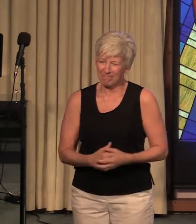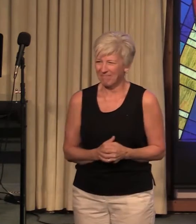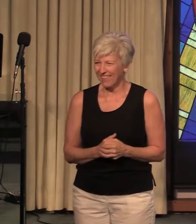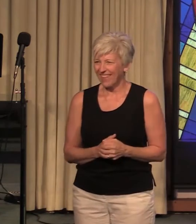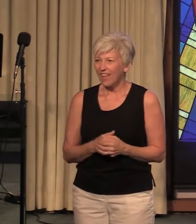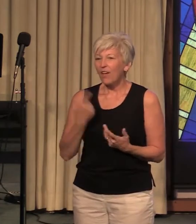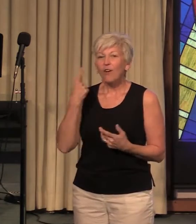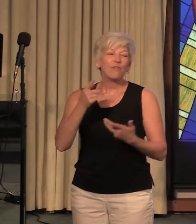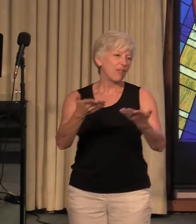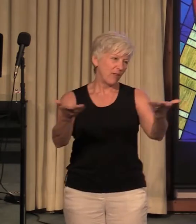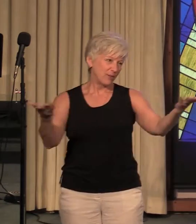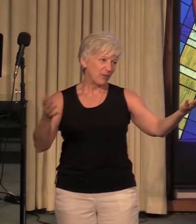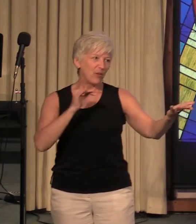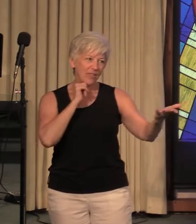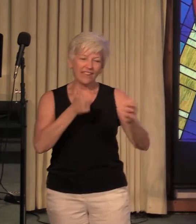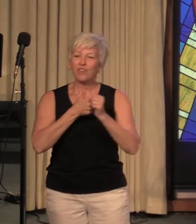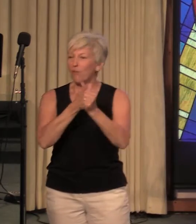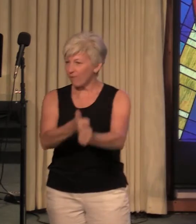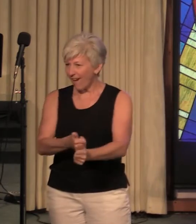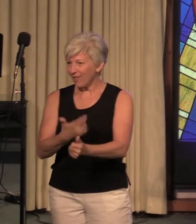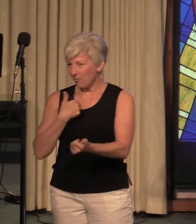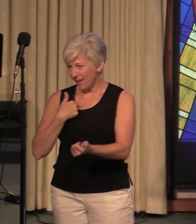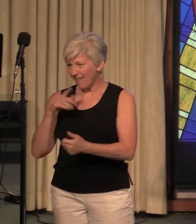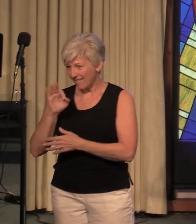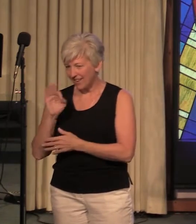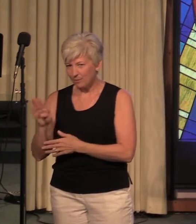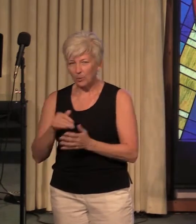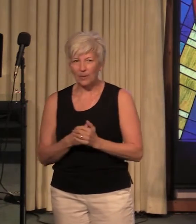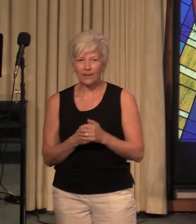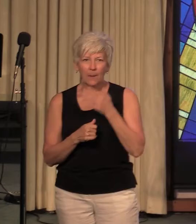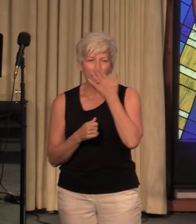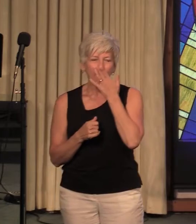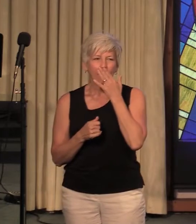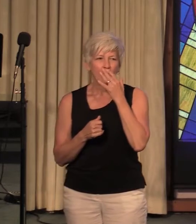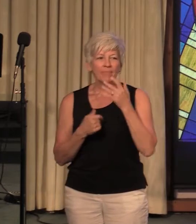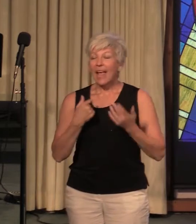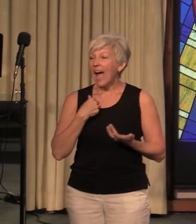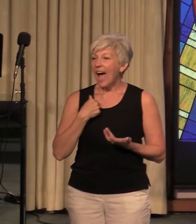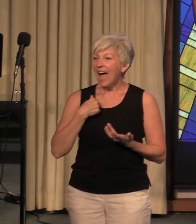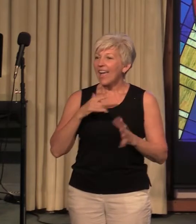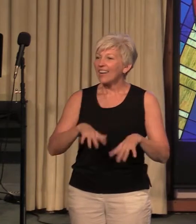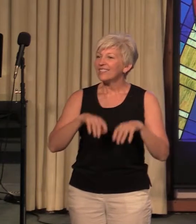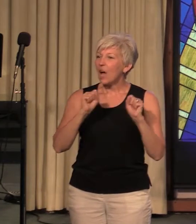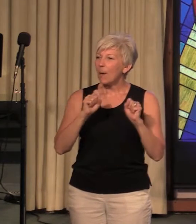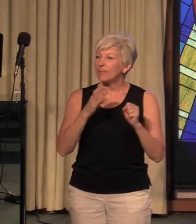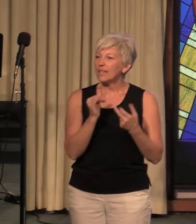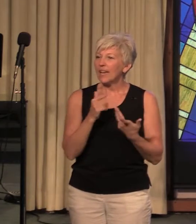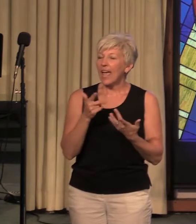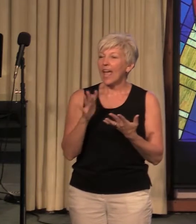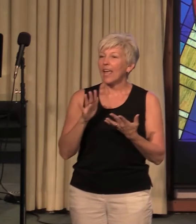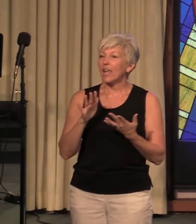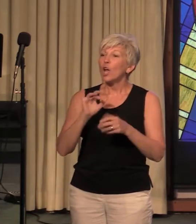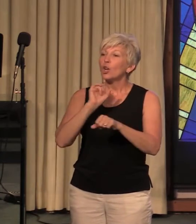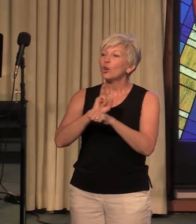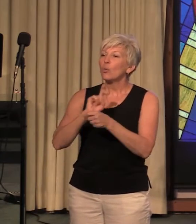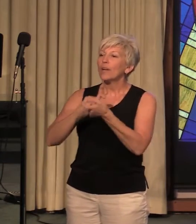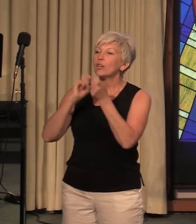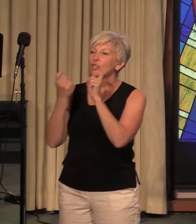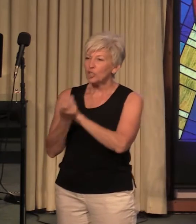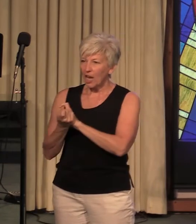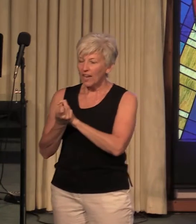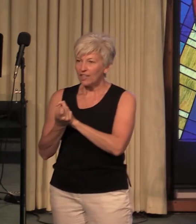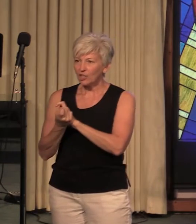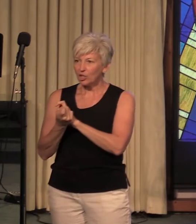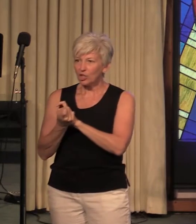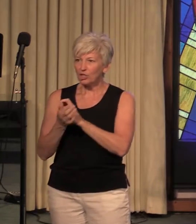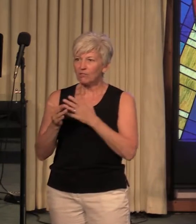for those of you that don't follow what I'm doing on Facebook, I adopted a career change dog from Southeastern Guide